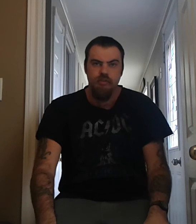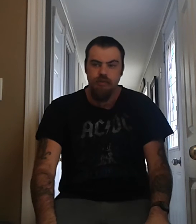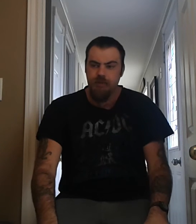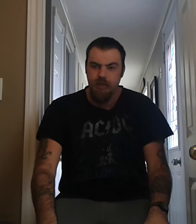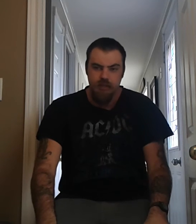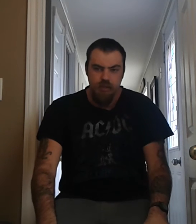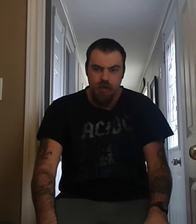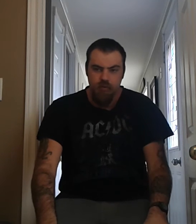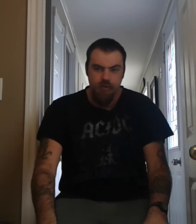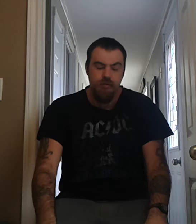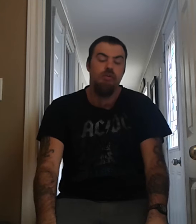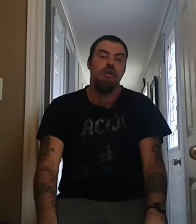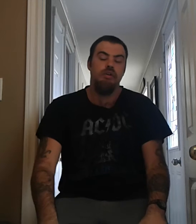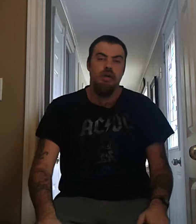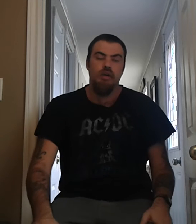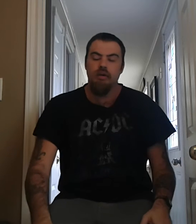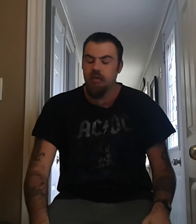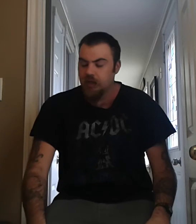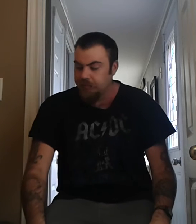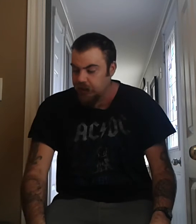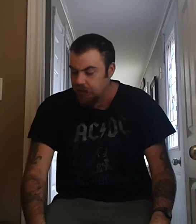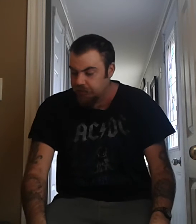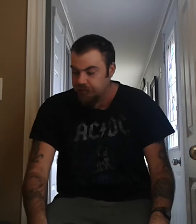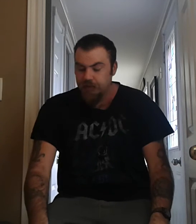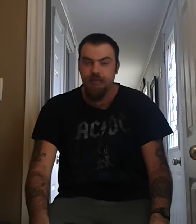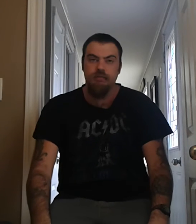they played, you know, with quite a, you know, a couple albums with them.